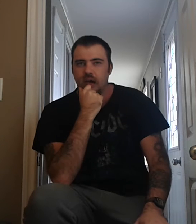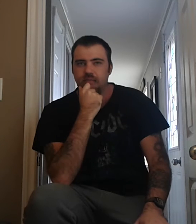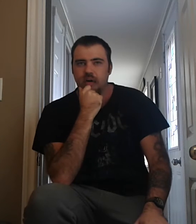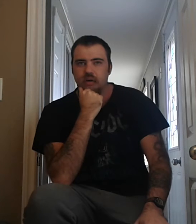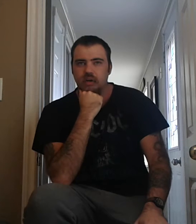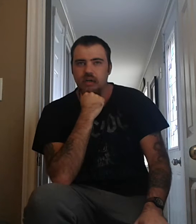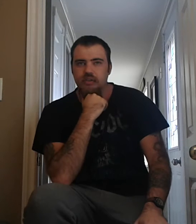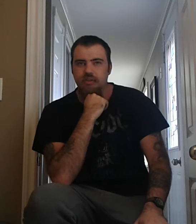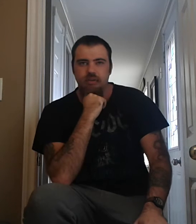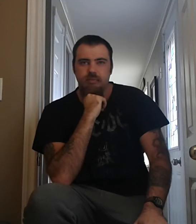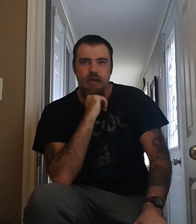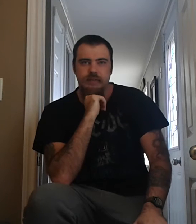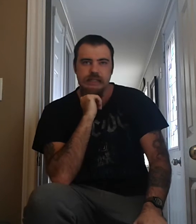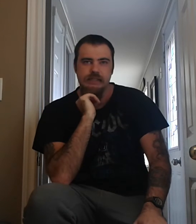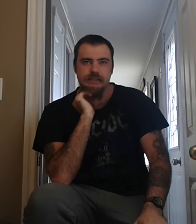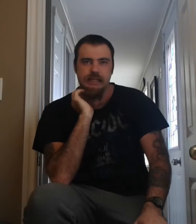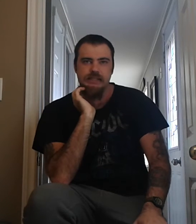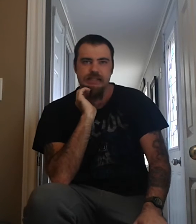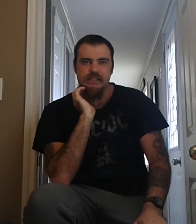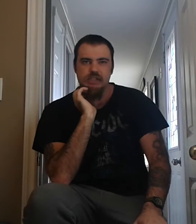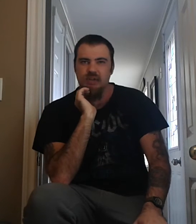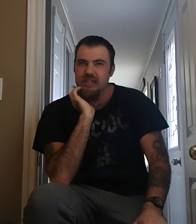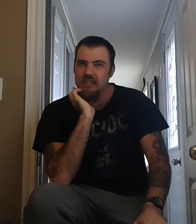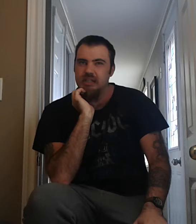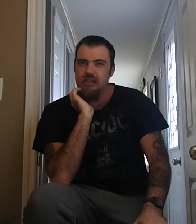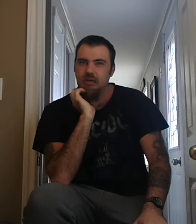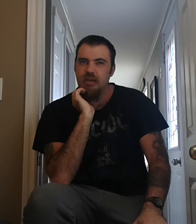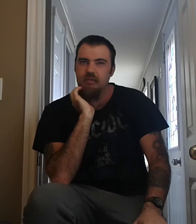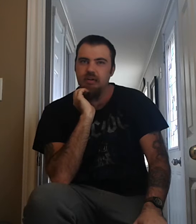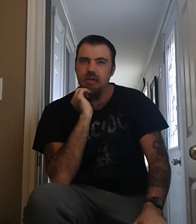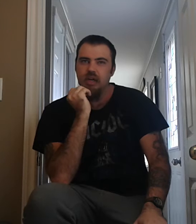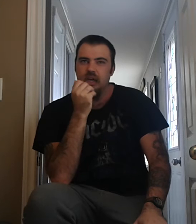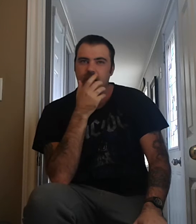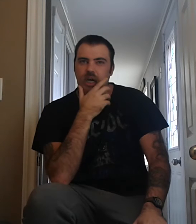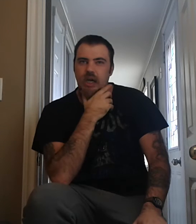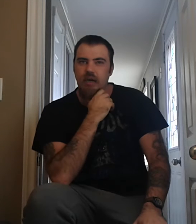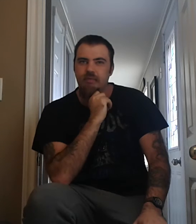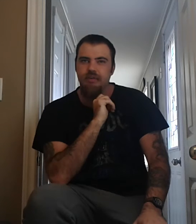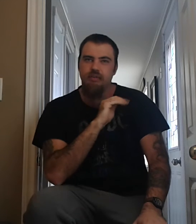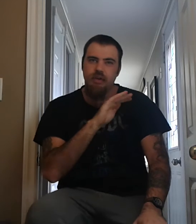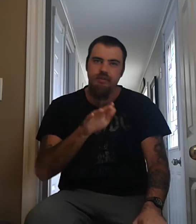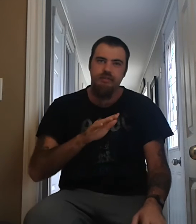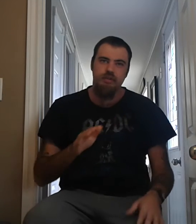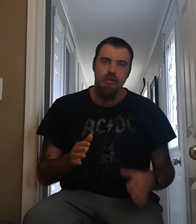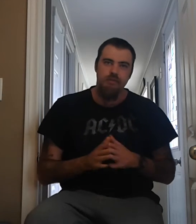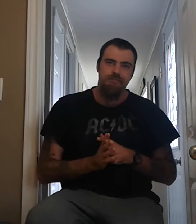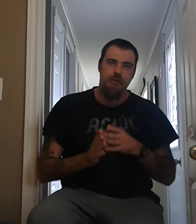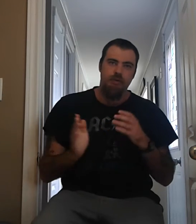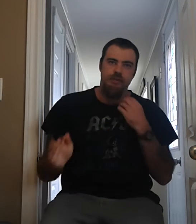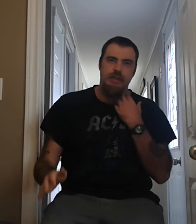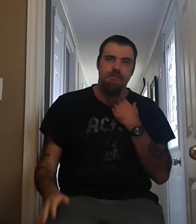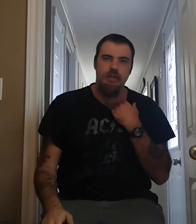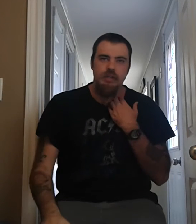um, Paul Rogers was probably, know, 19, 20, whatever. Um, so, um, two were in that band.